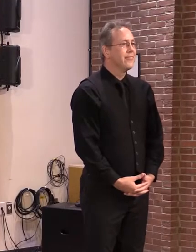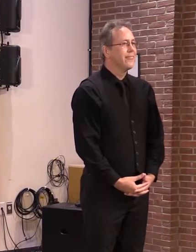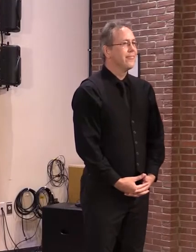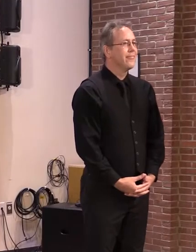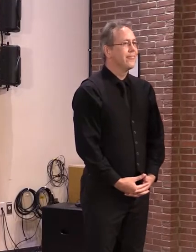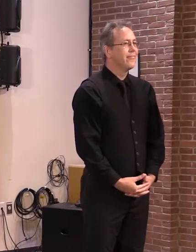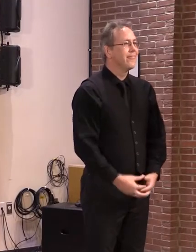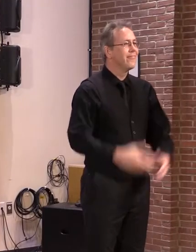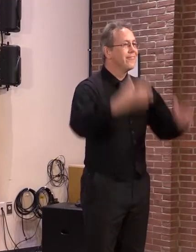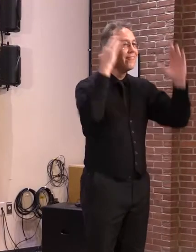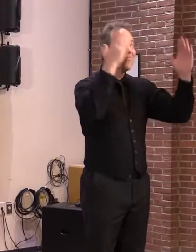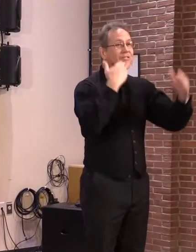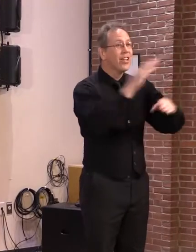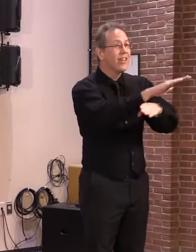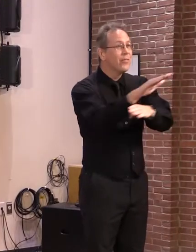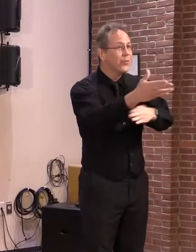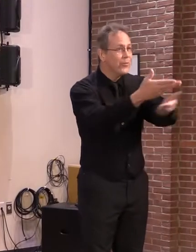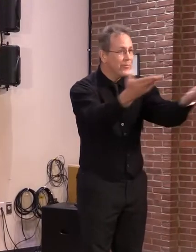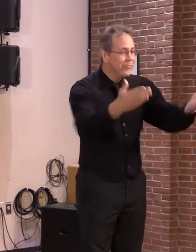Good afternoon, everyone.